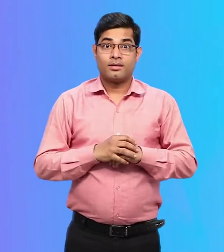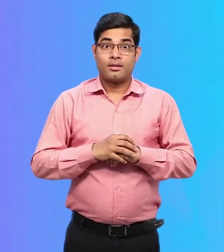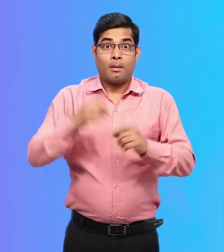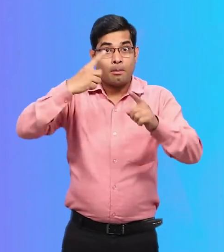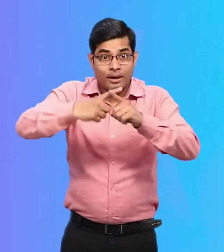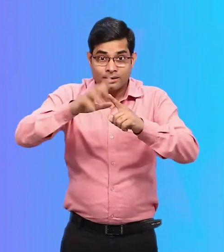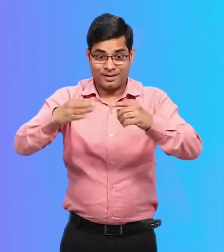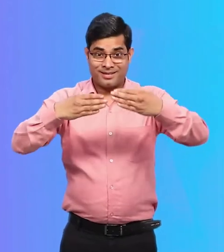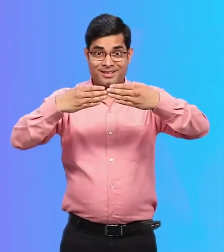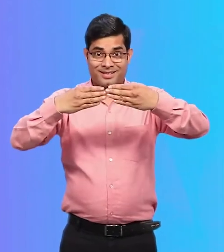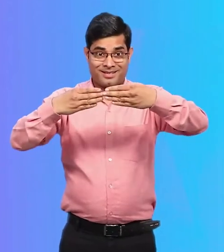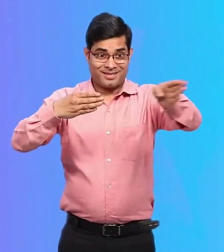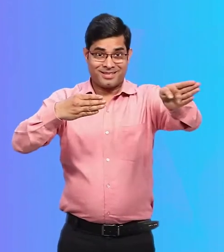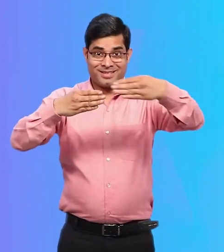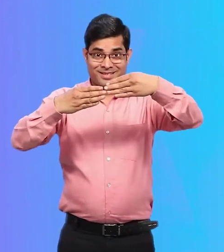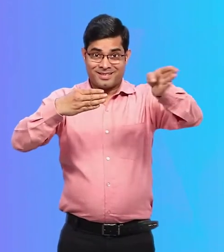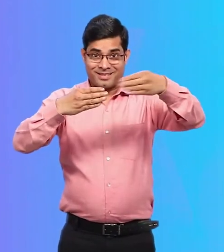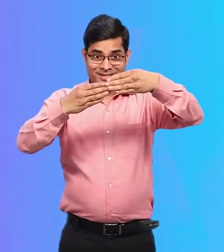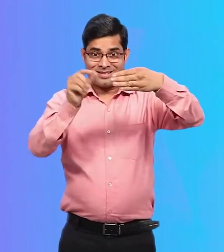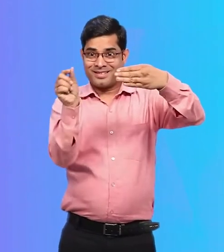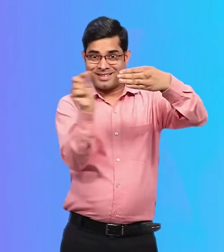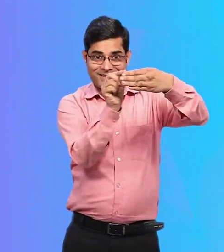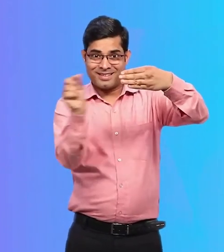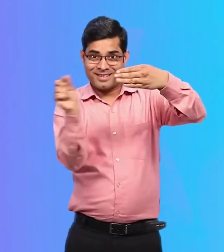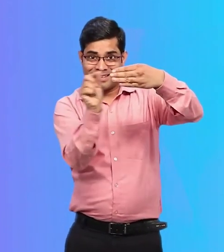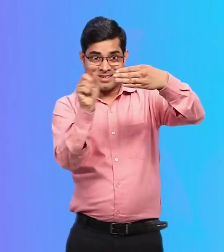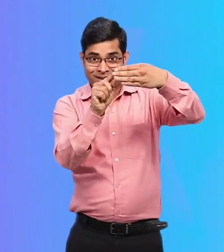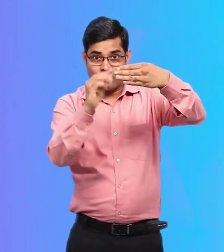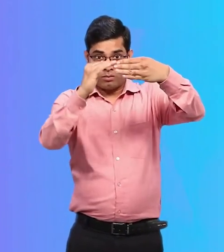and a latch at the bottom of the door which can be used by foot.